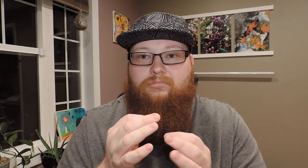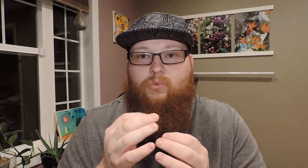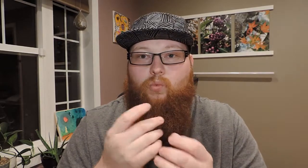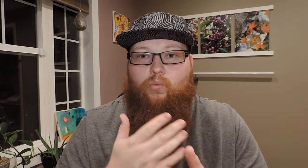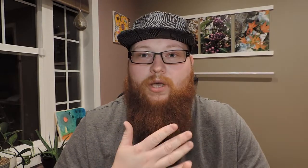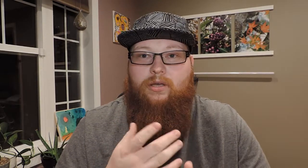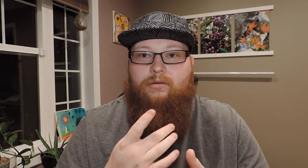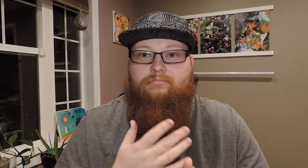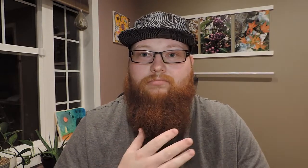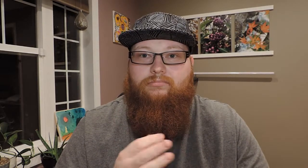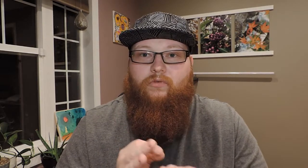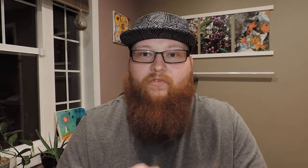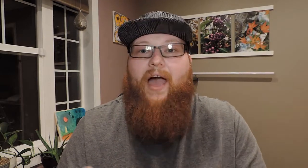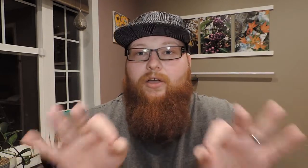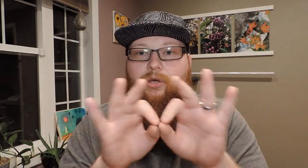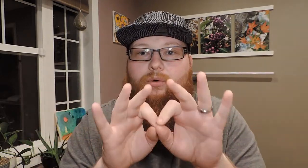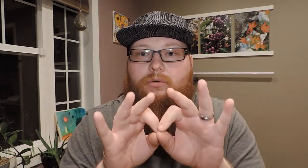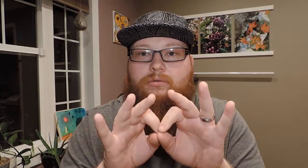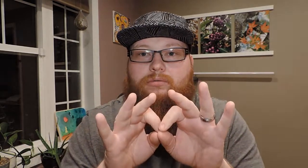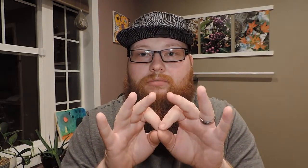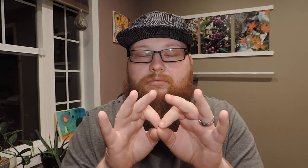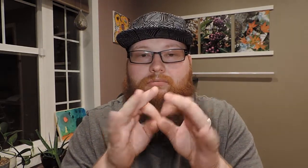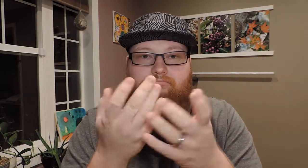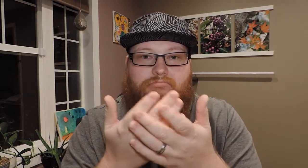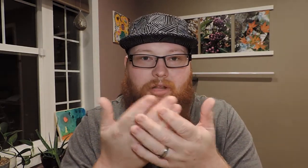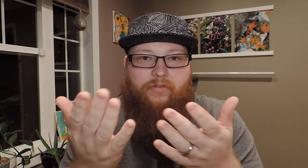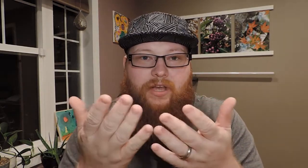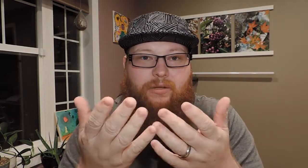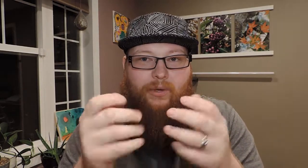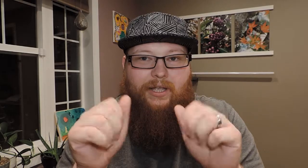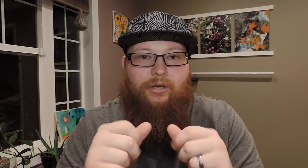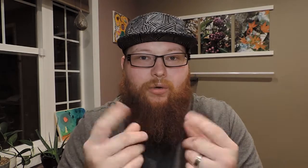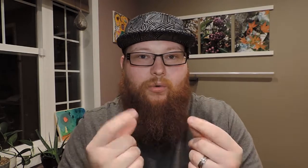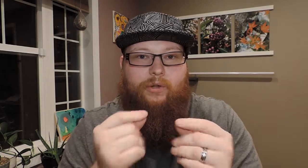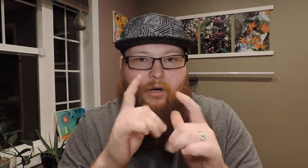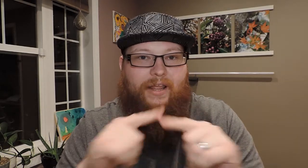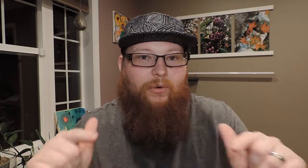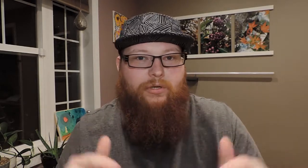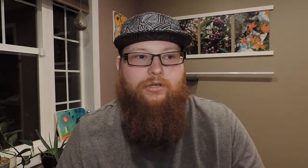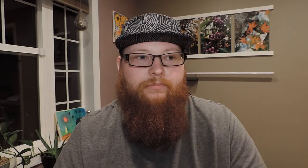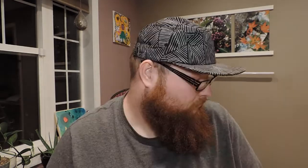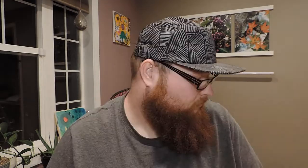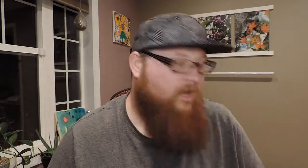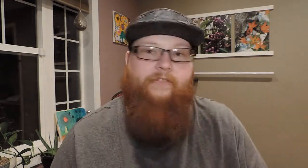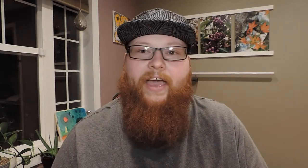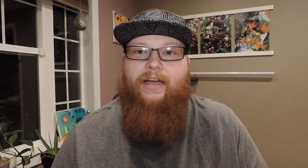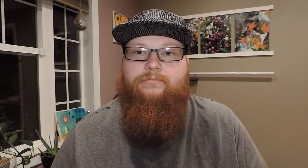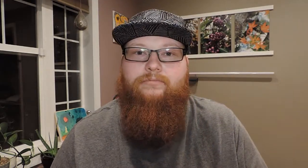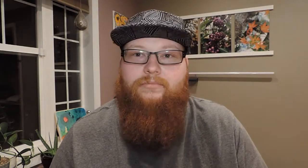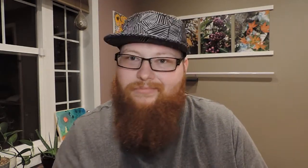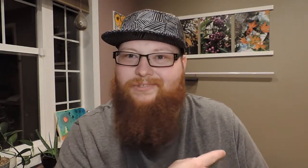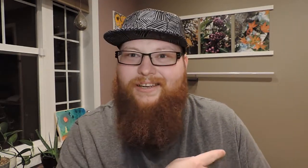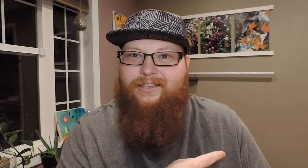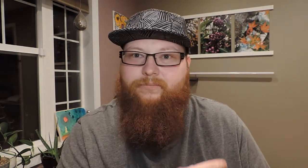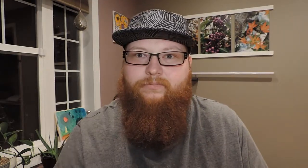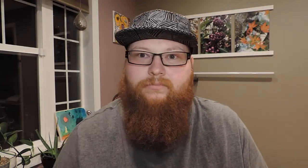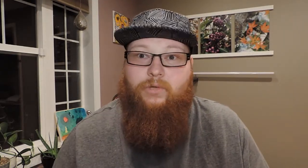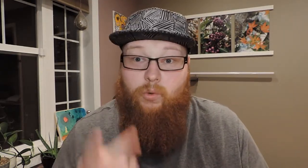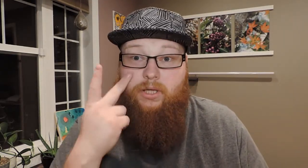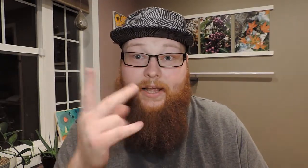And we value the things we can do with our language. I'm a cat. It's right here. You want to